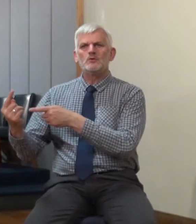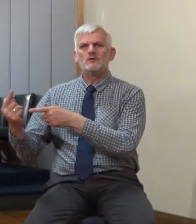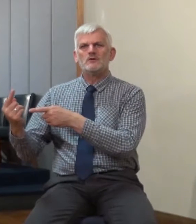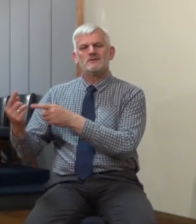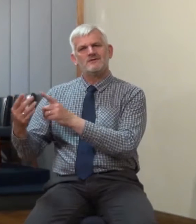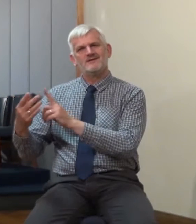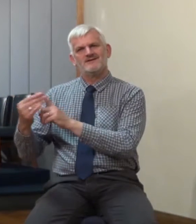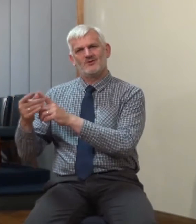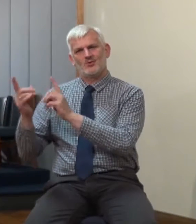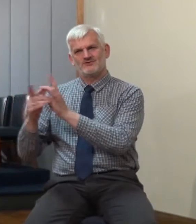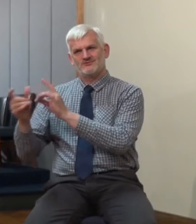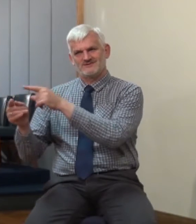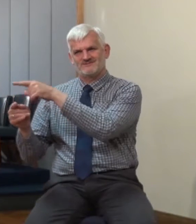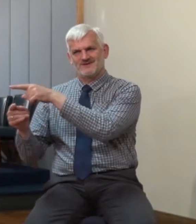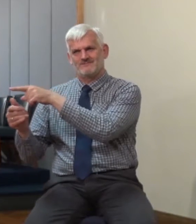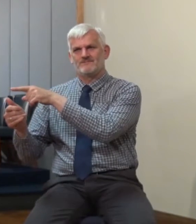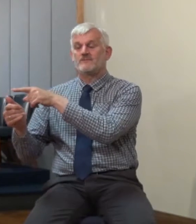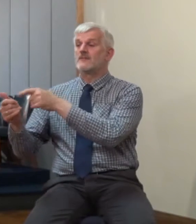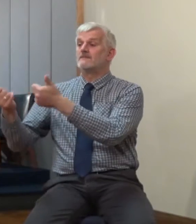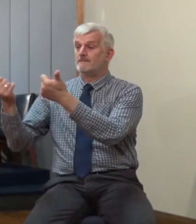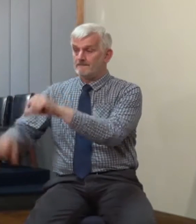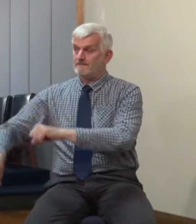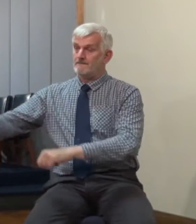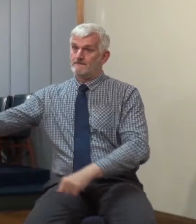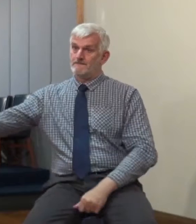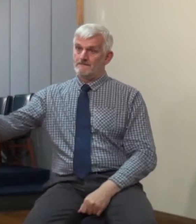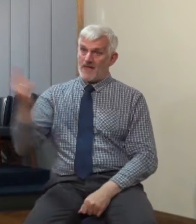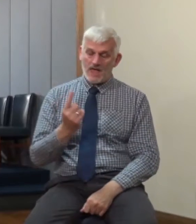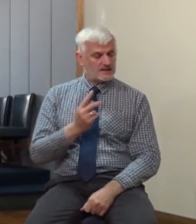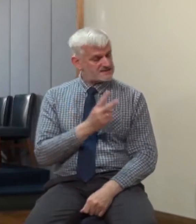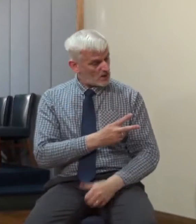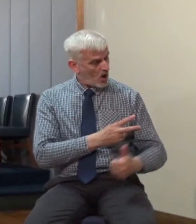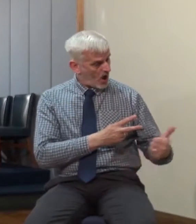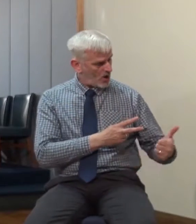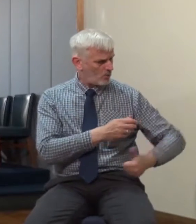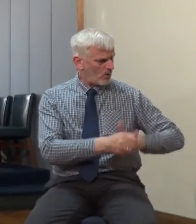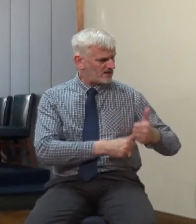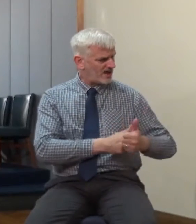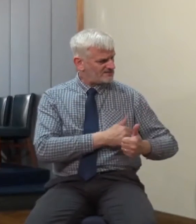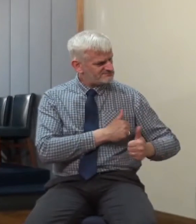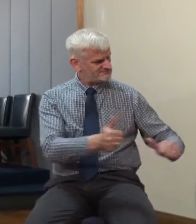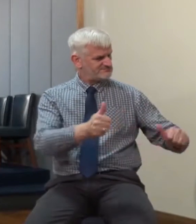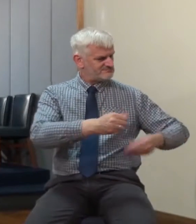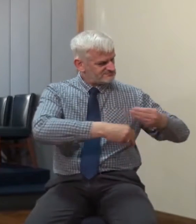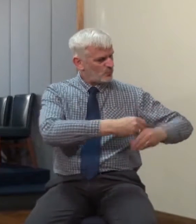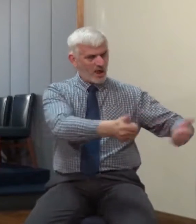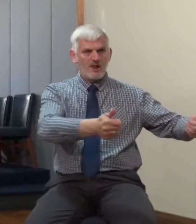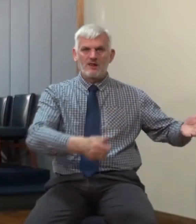that's what it's illustrating whom is Lord when he cometh shall find so doing verily I